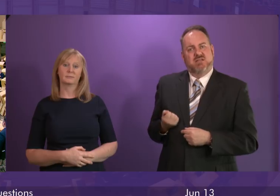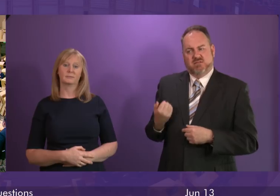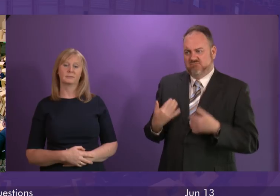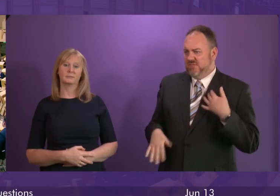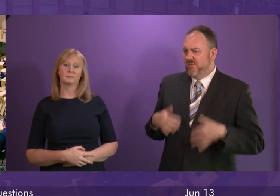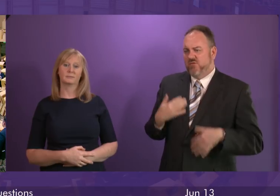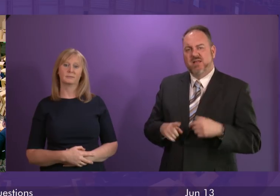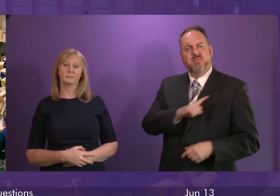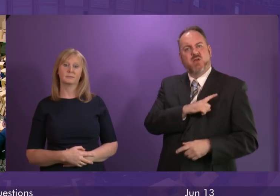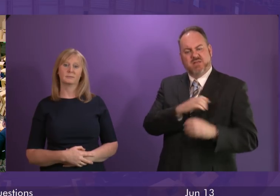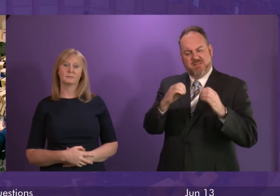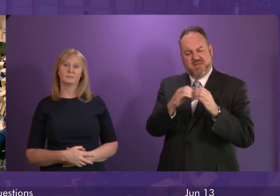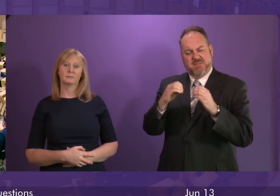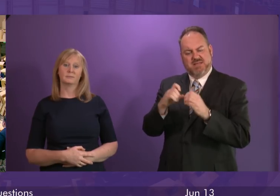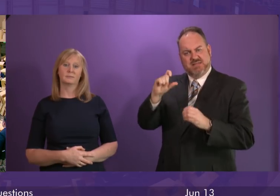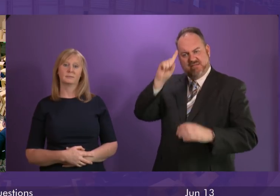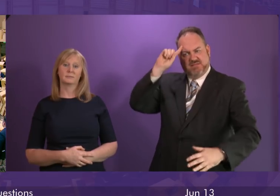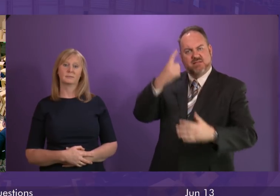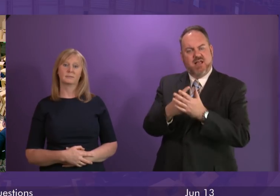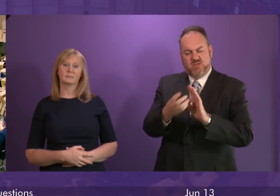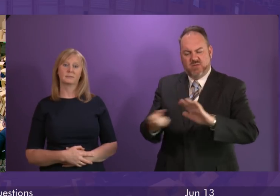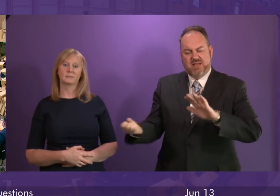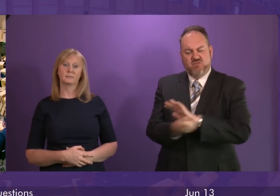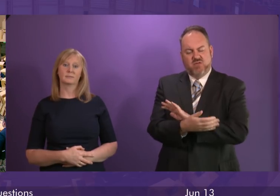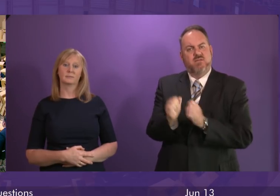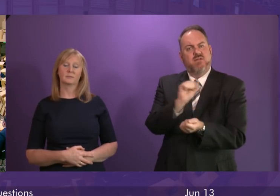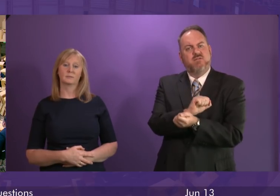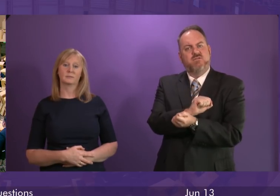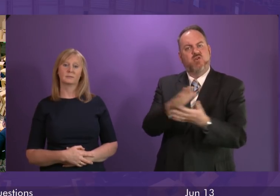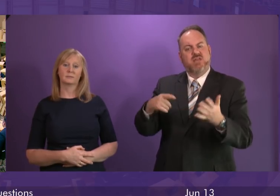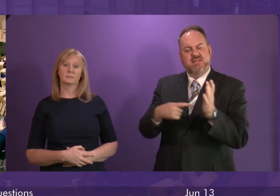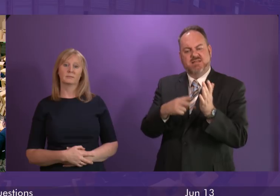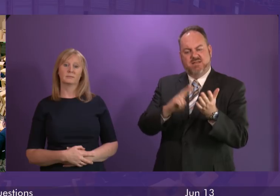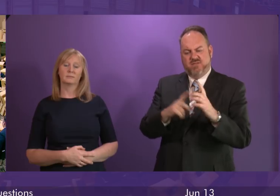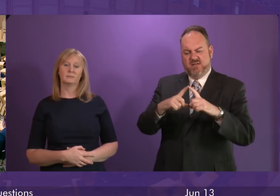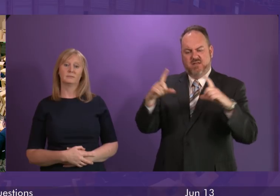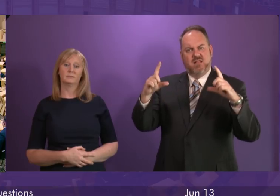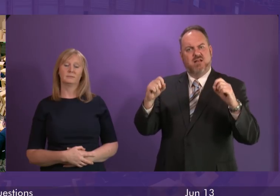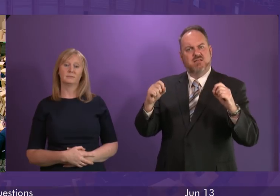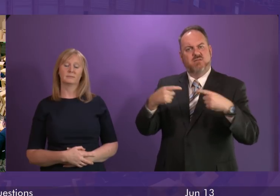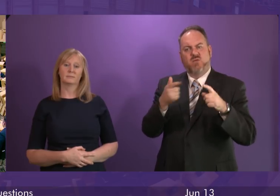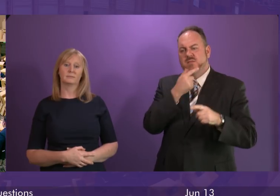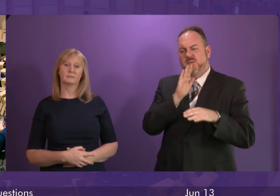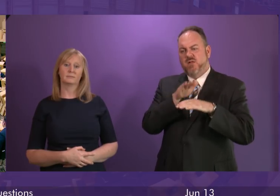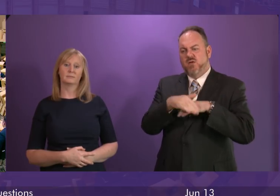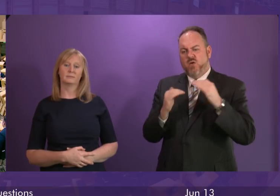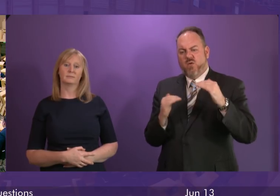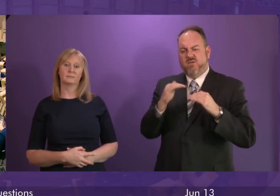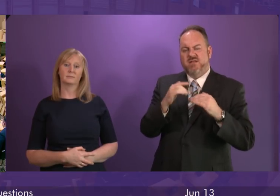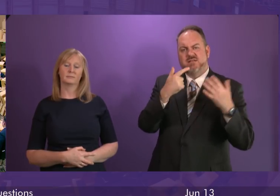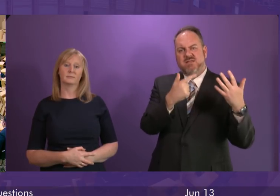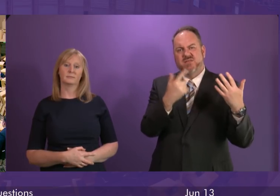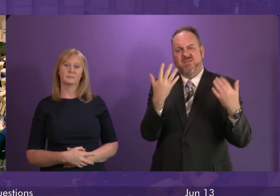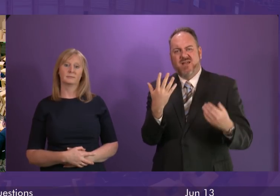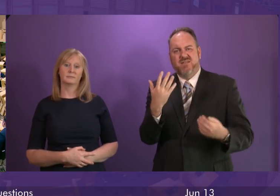when the BBC announced it plans to scrap universal free TV licences to the over 75s. The Scottish